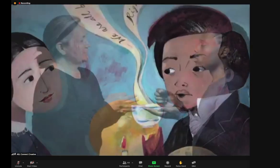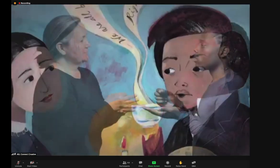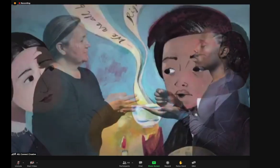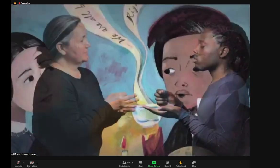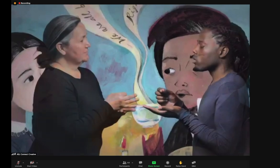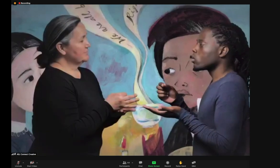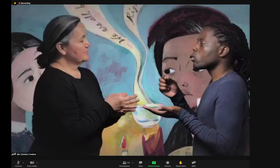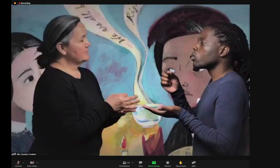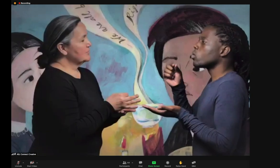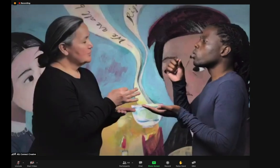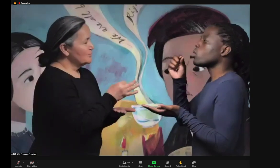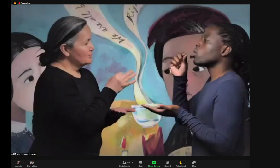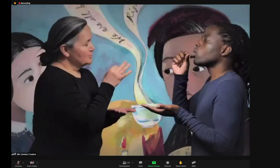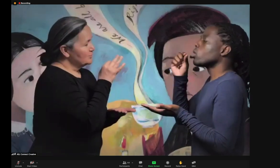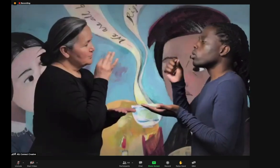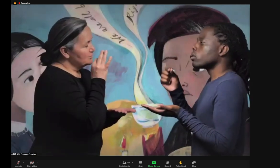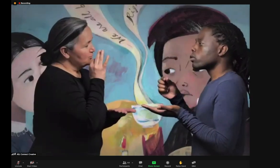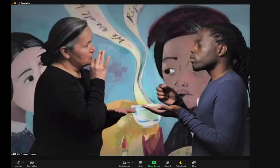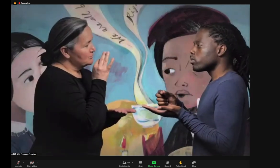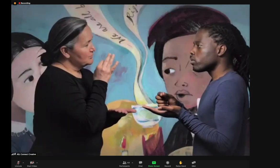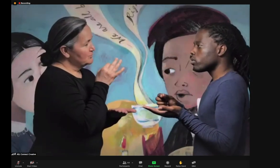perfect vision was this.